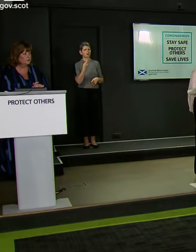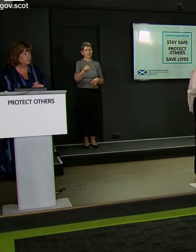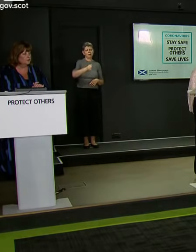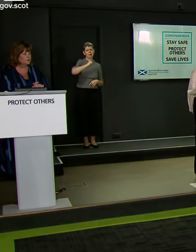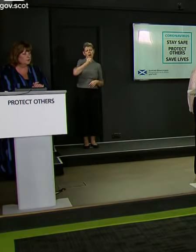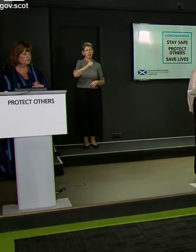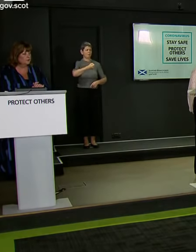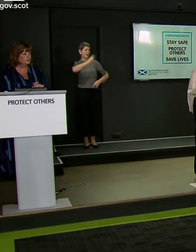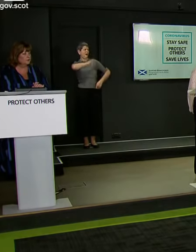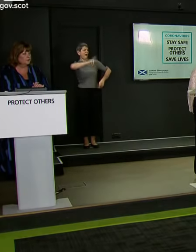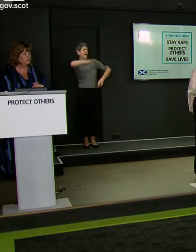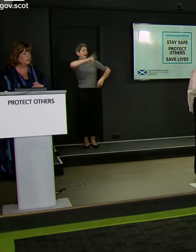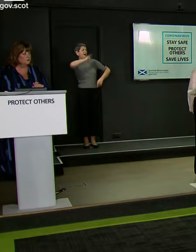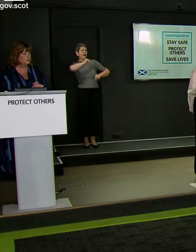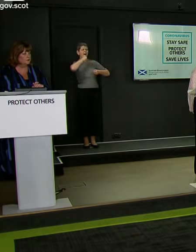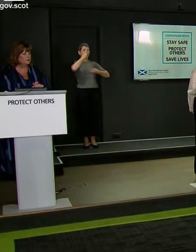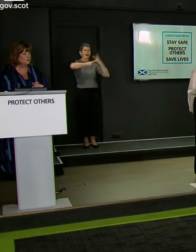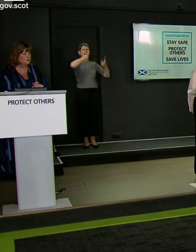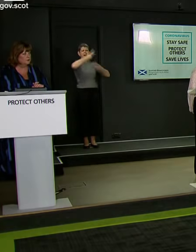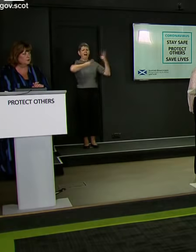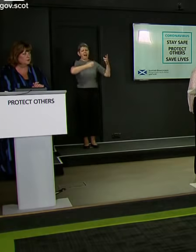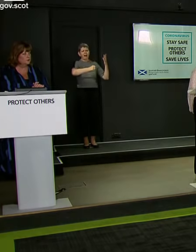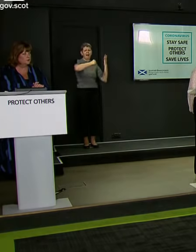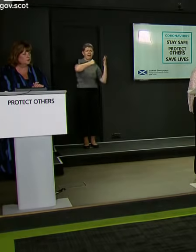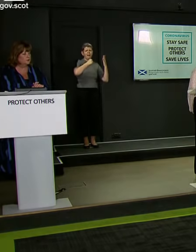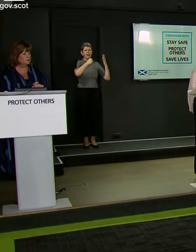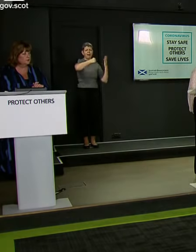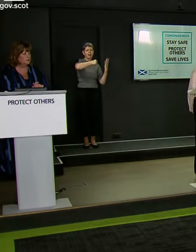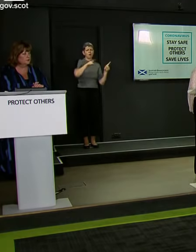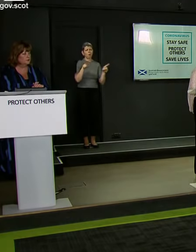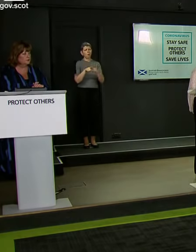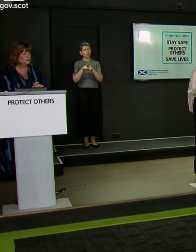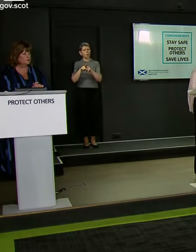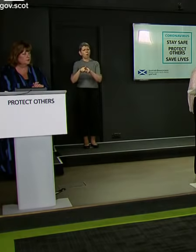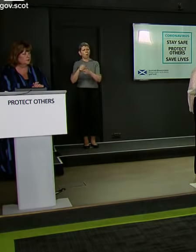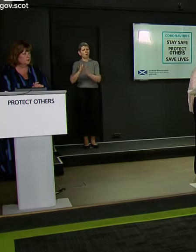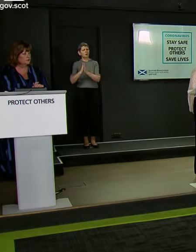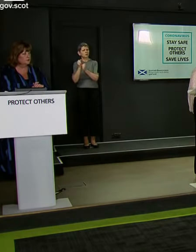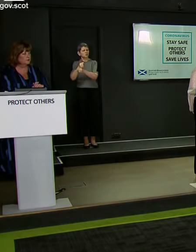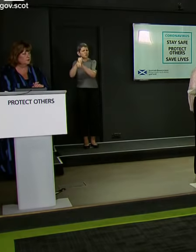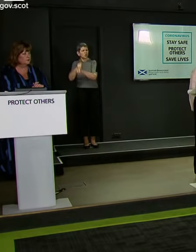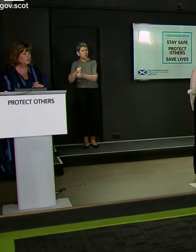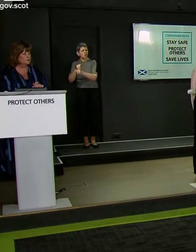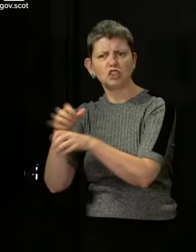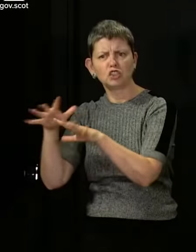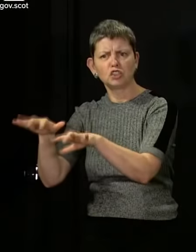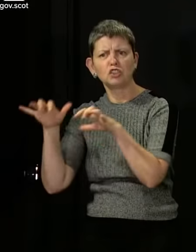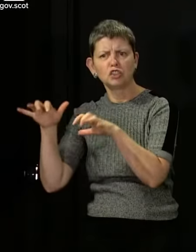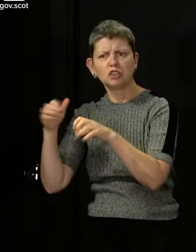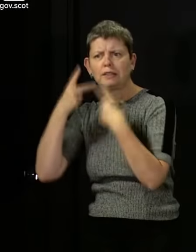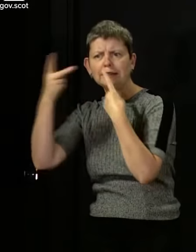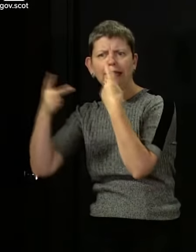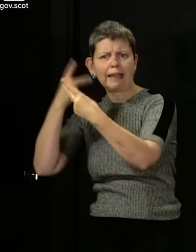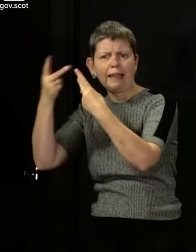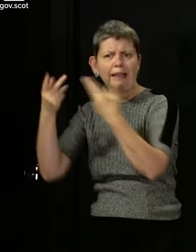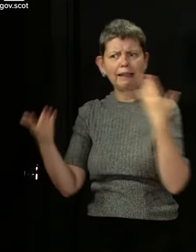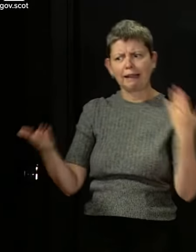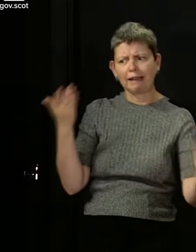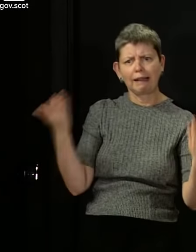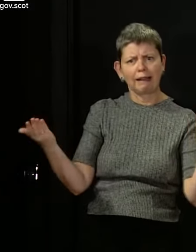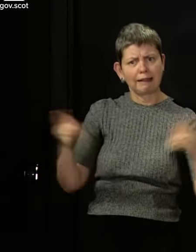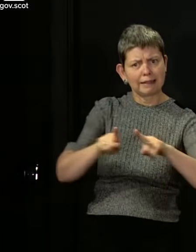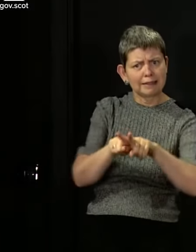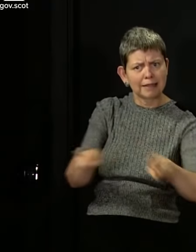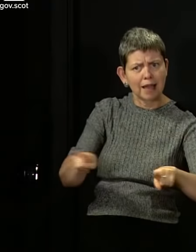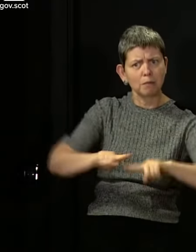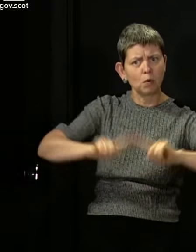compared to somebody, you know, sitting, singing along to hymns in a church, for example. I'm not sure if that was from personal experience